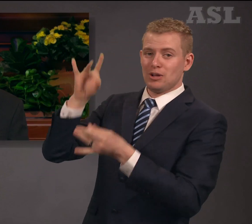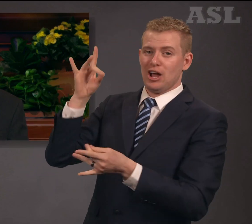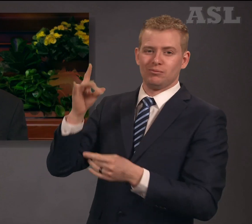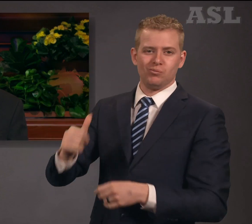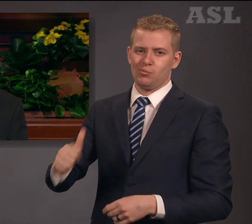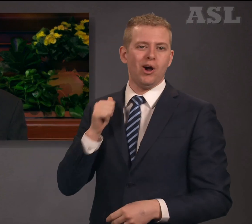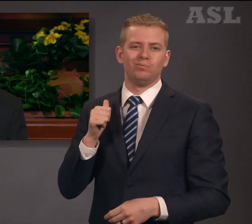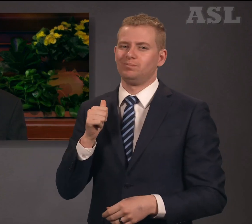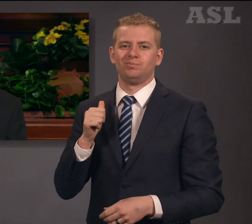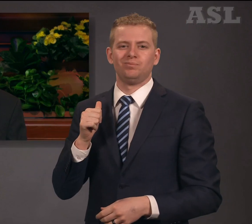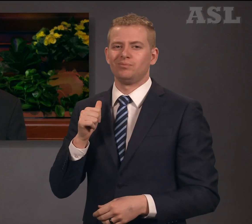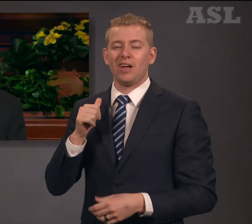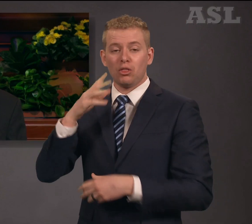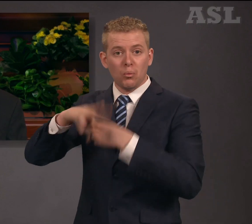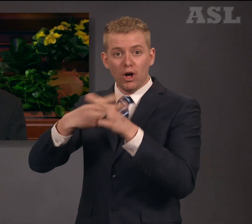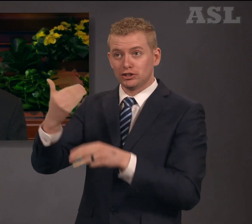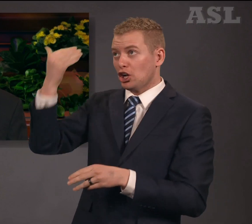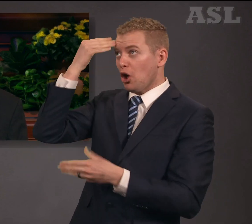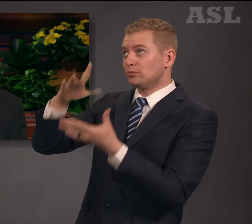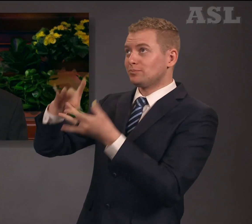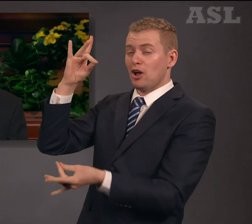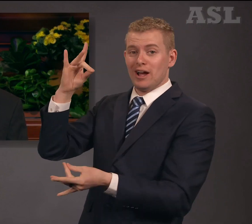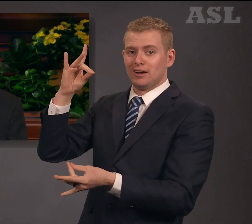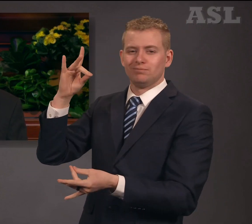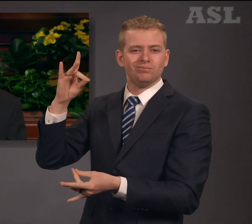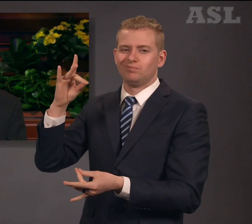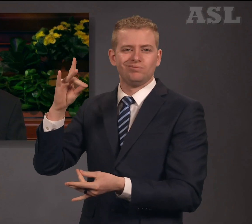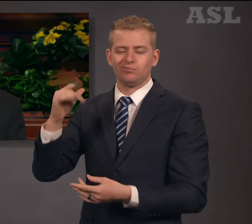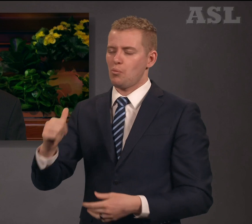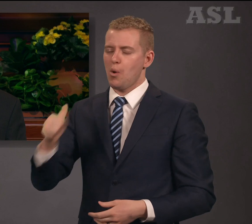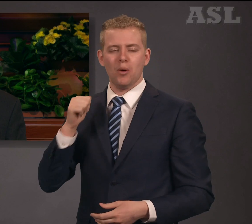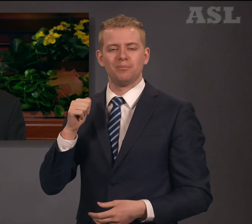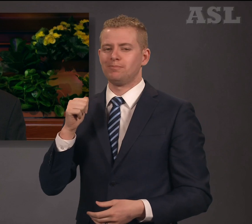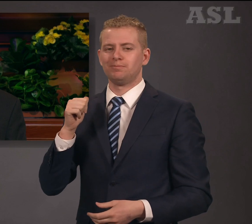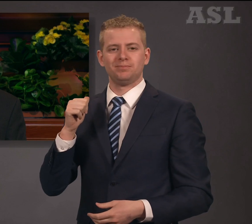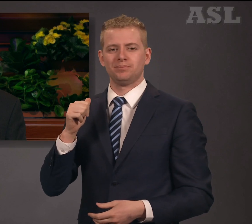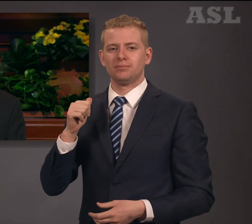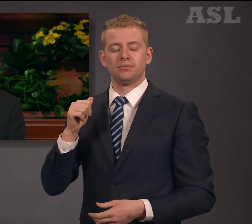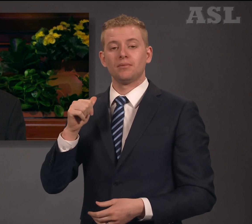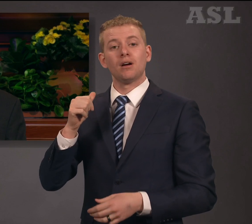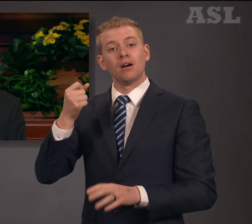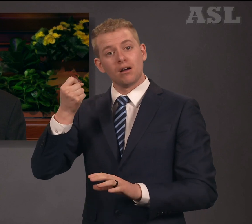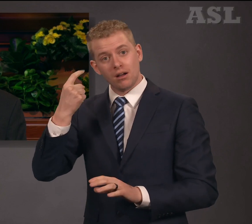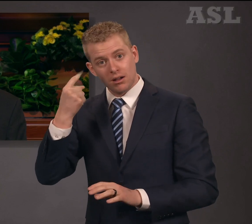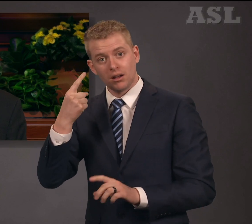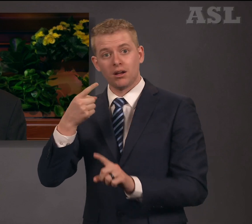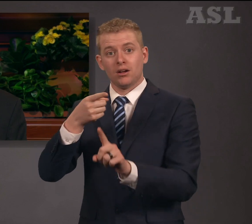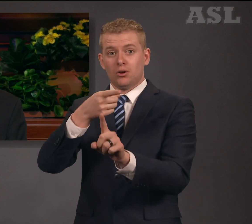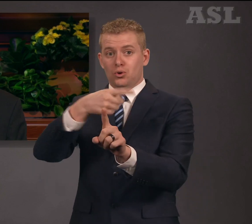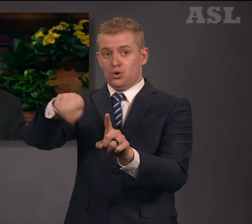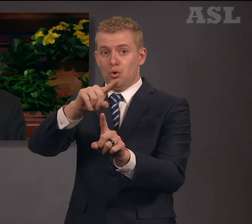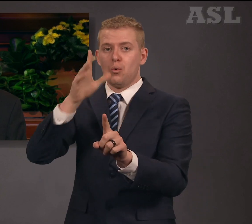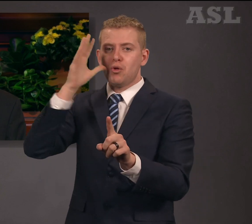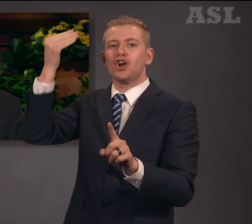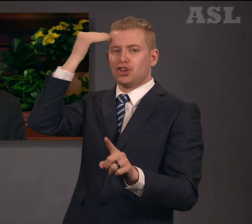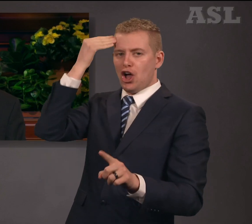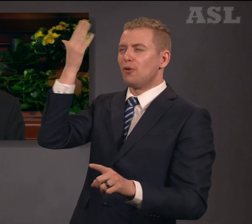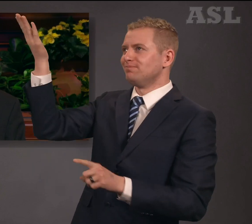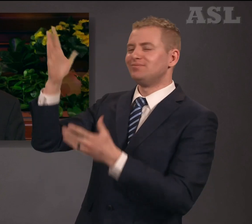seeth Him not, neither knoweth Him, but ye know Him. For He dwelleth